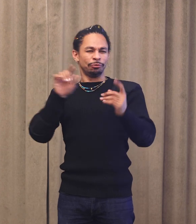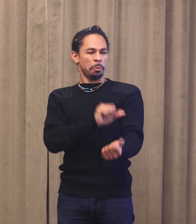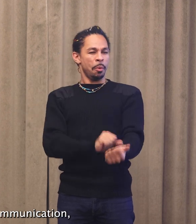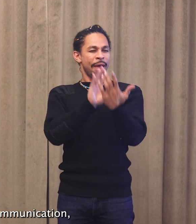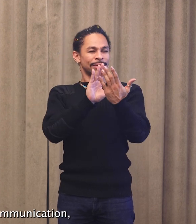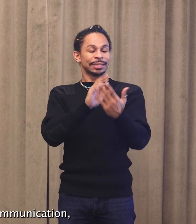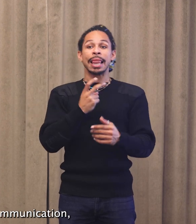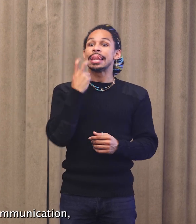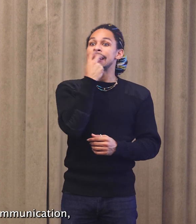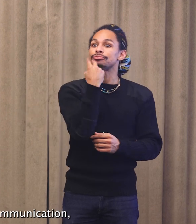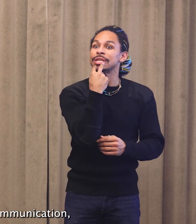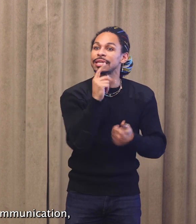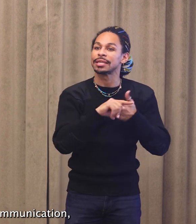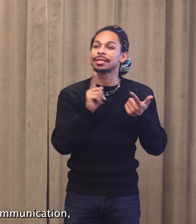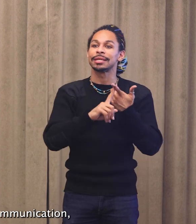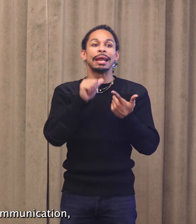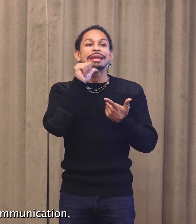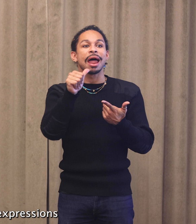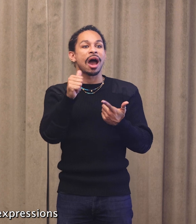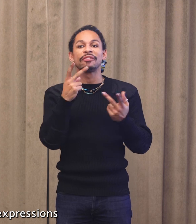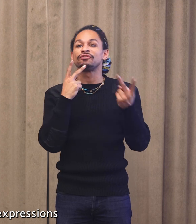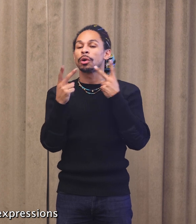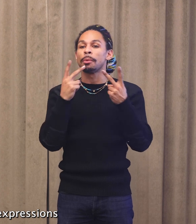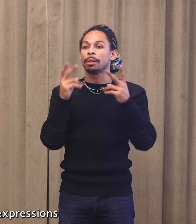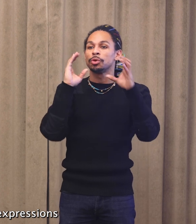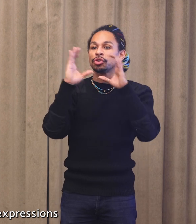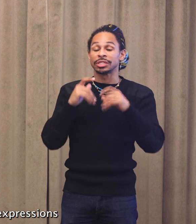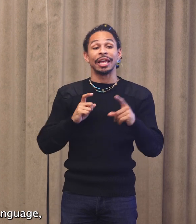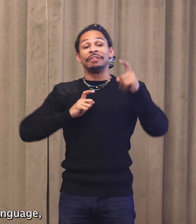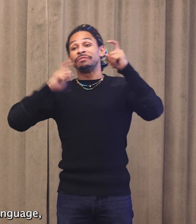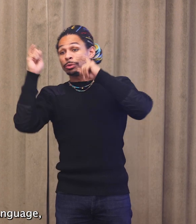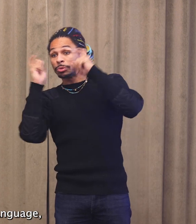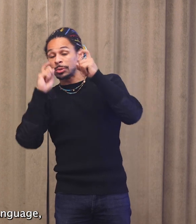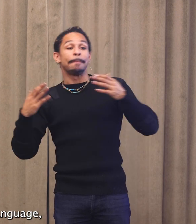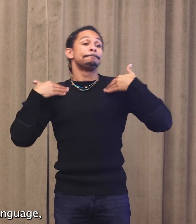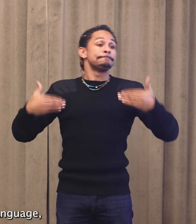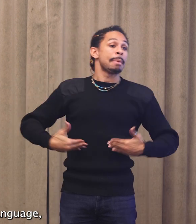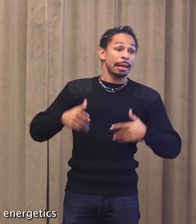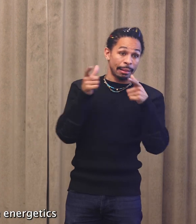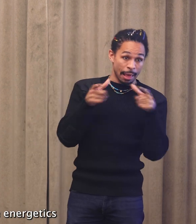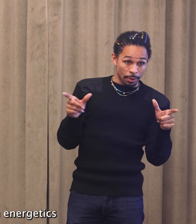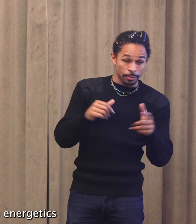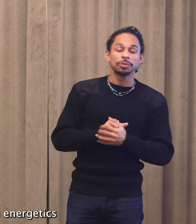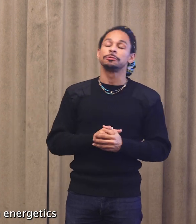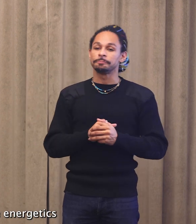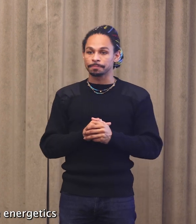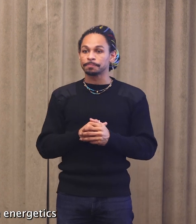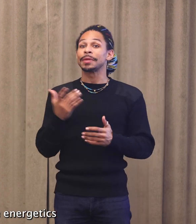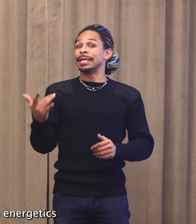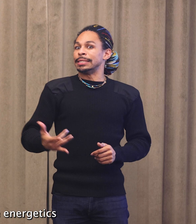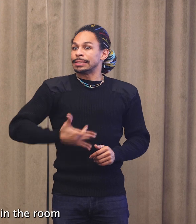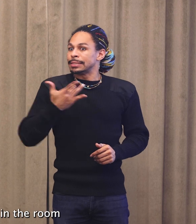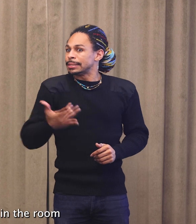reading, by nonverbal communication, such as facial expressions and body language, by sensing the